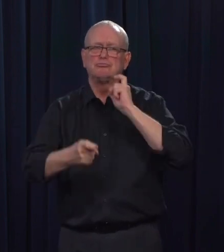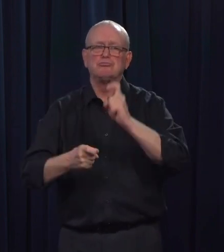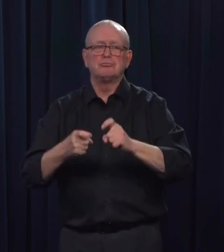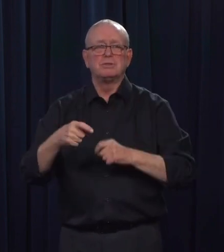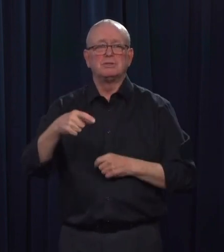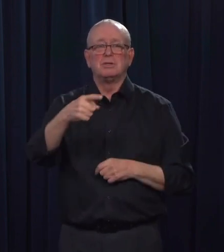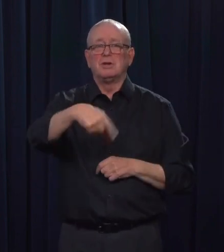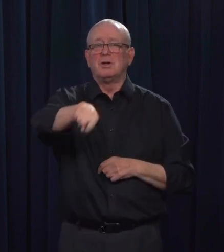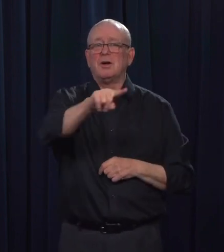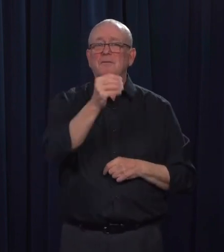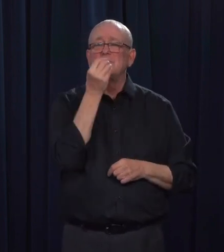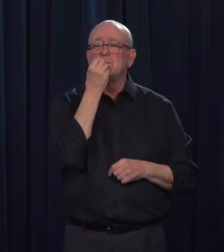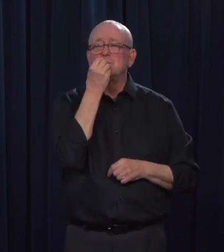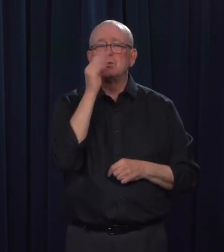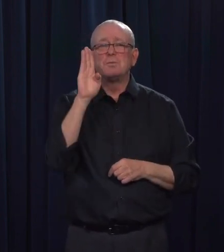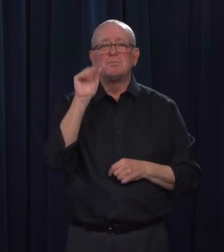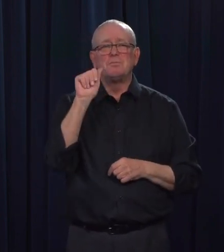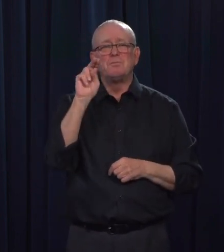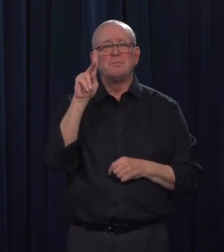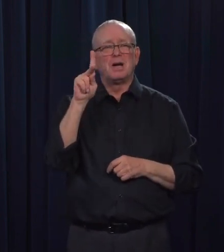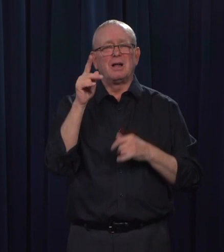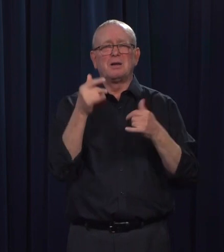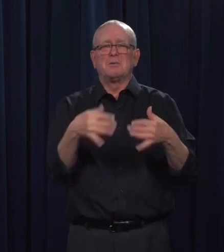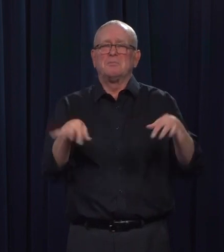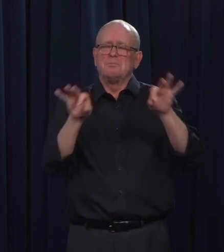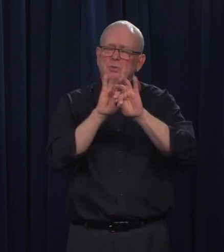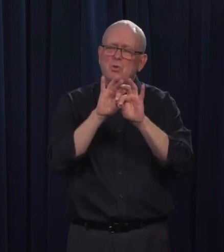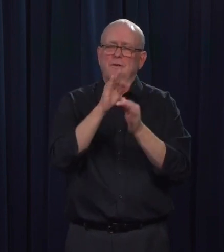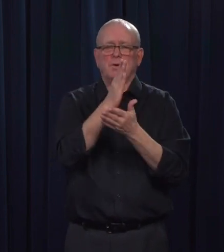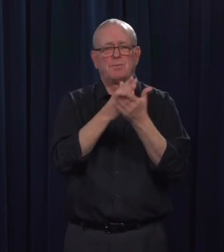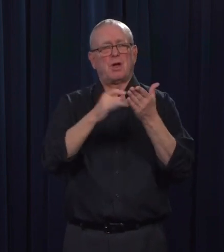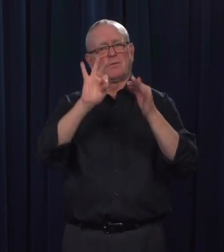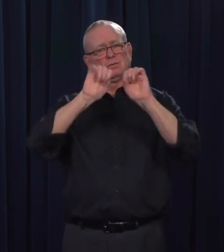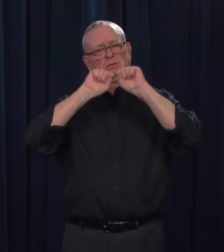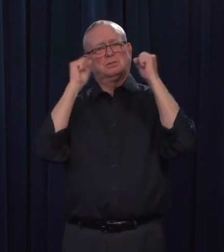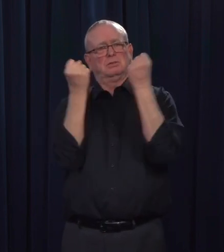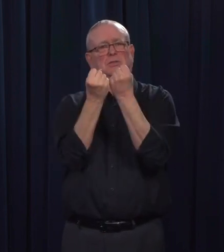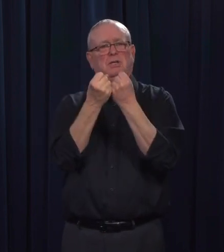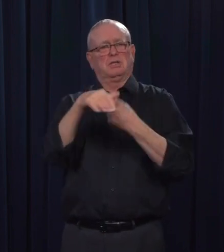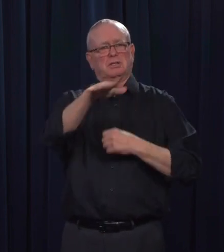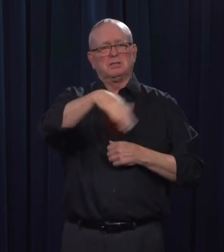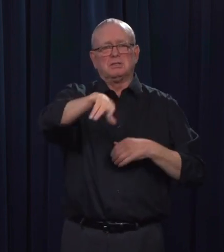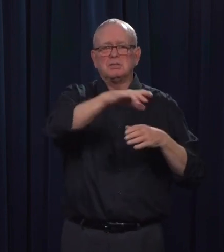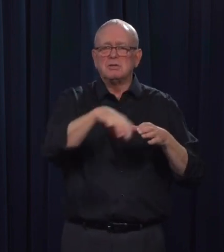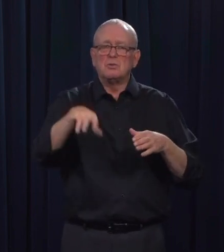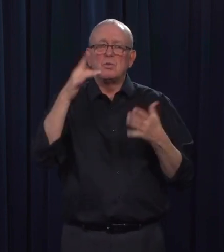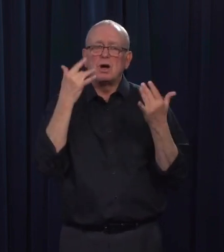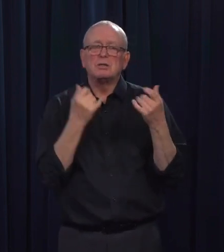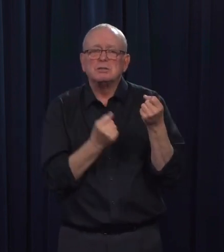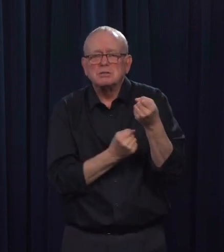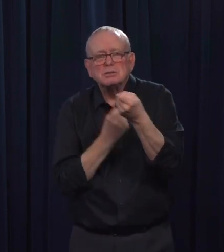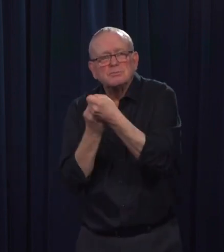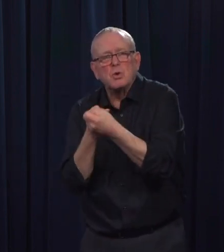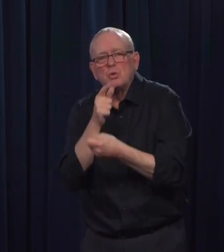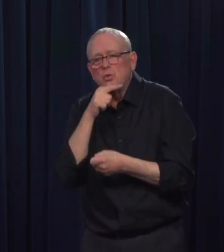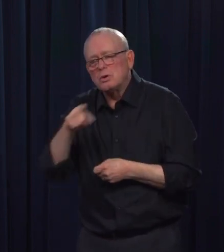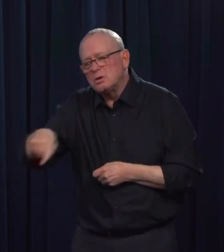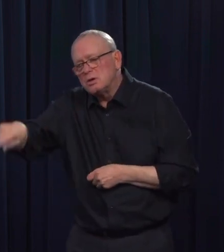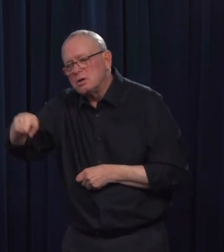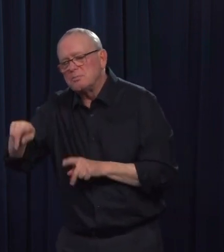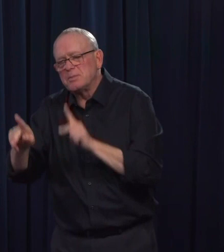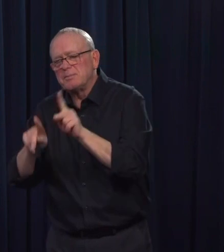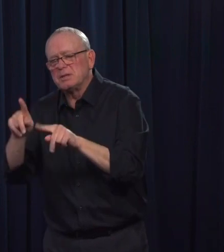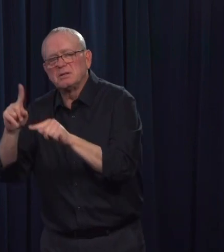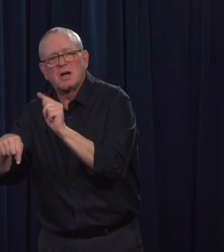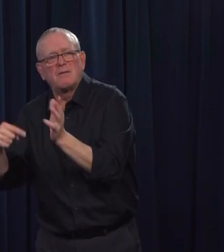our society, but also they support vulnerable Albertans to make sure that they get the food that they need. So those are something that we're, again,